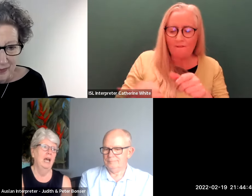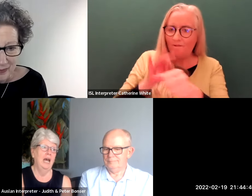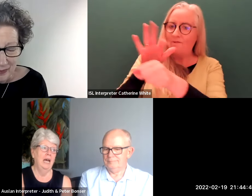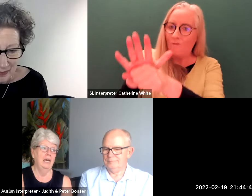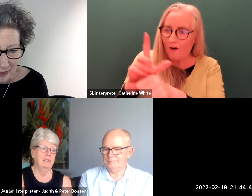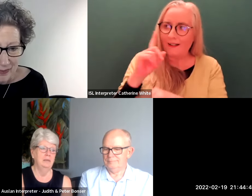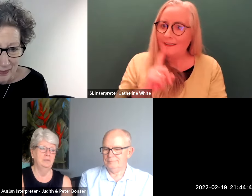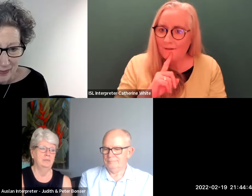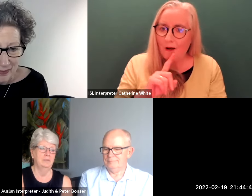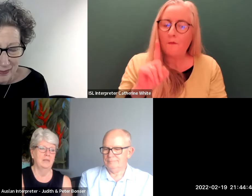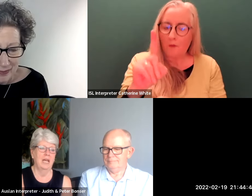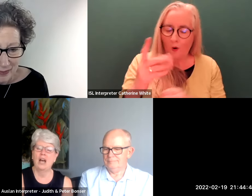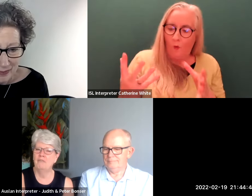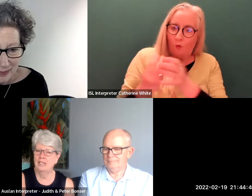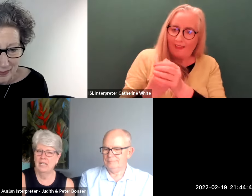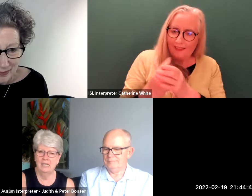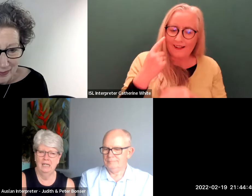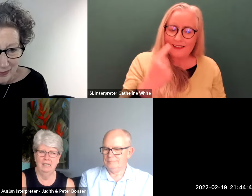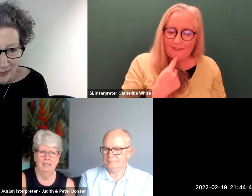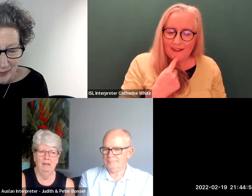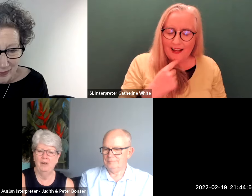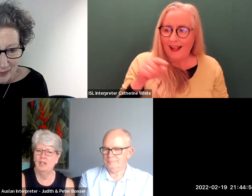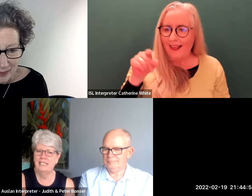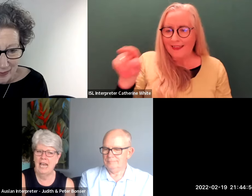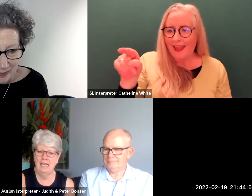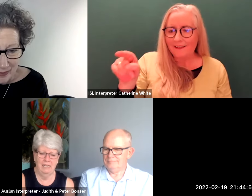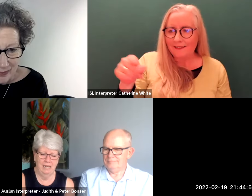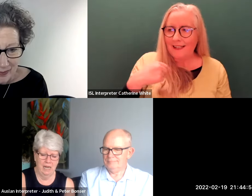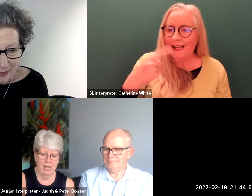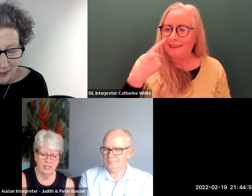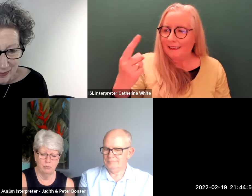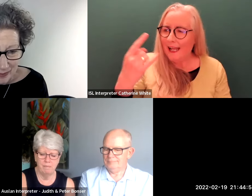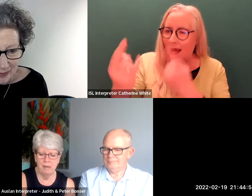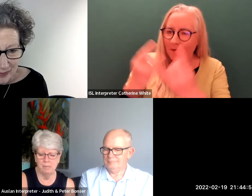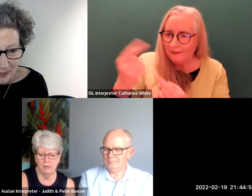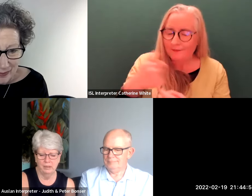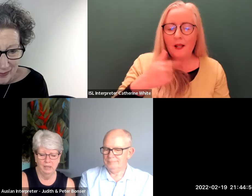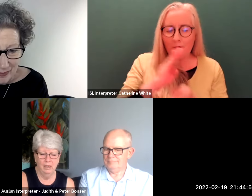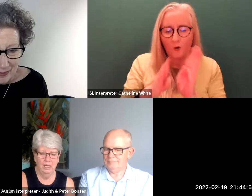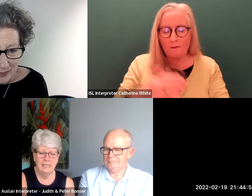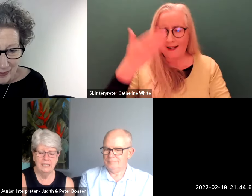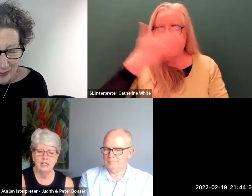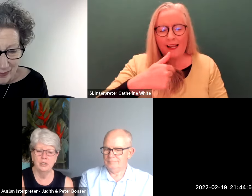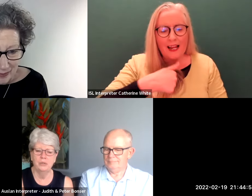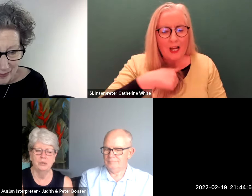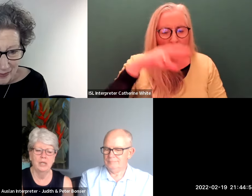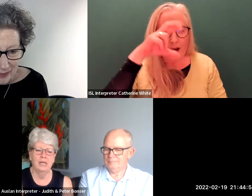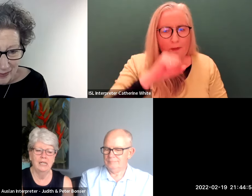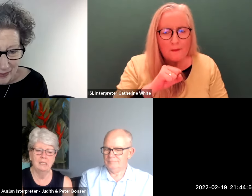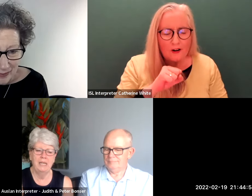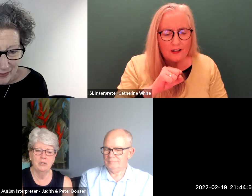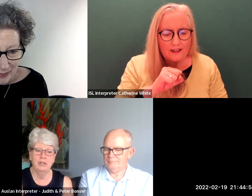um and i find that very sad and and i can remember listening to